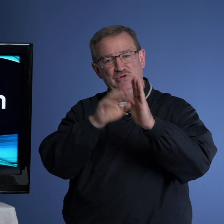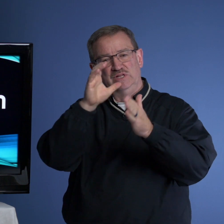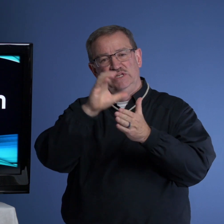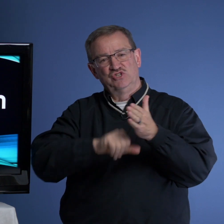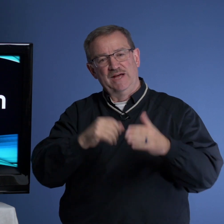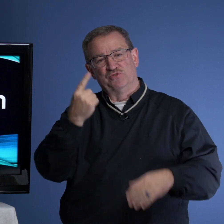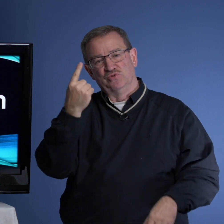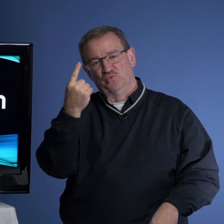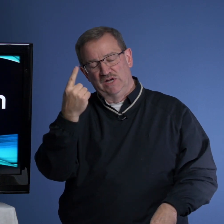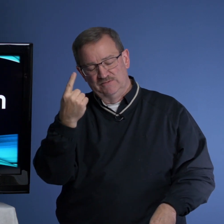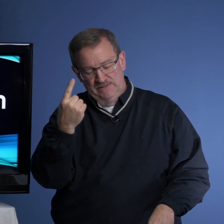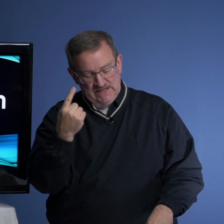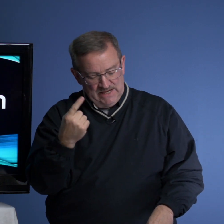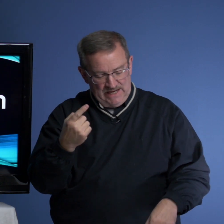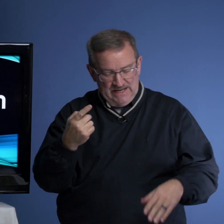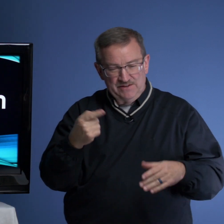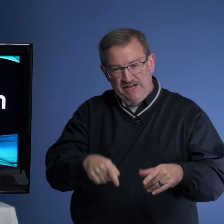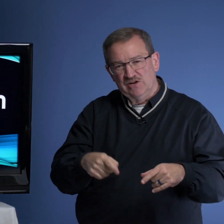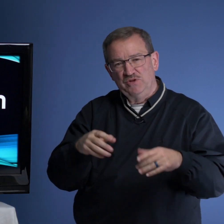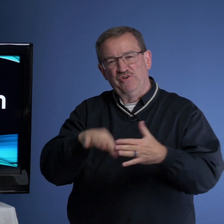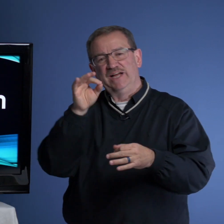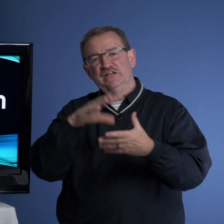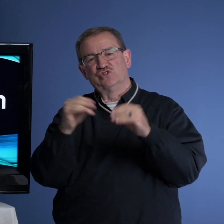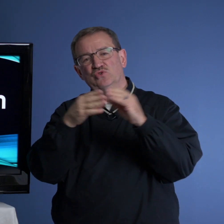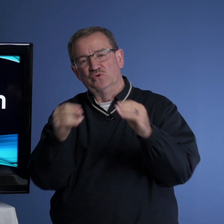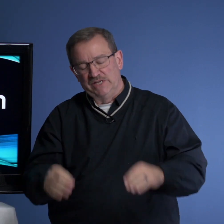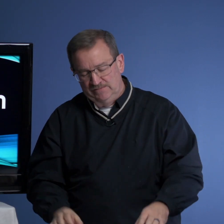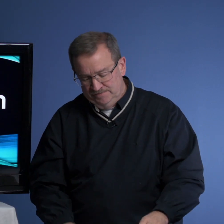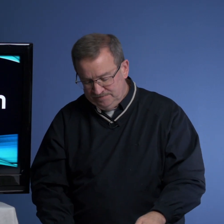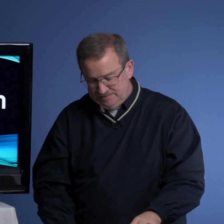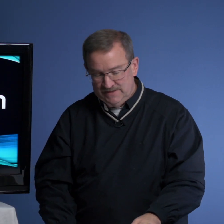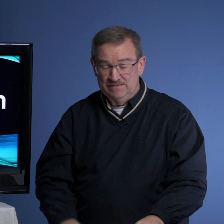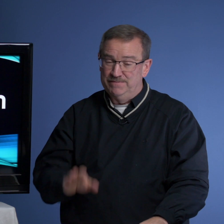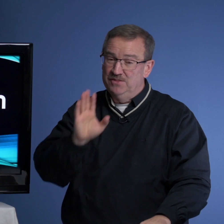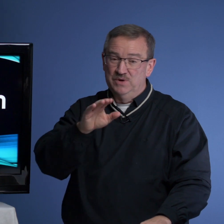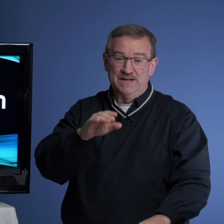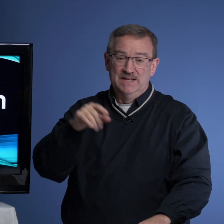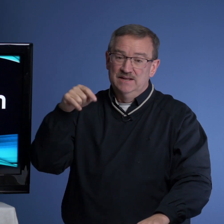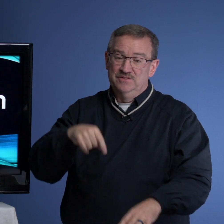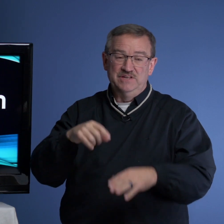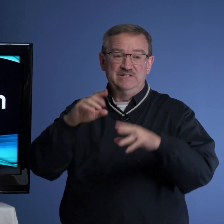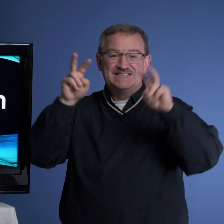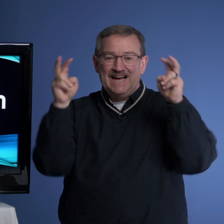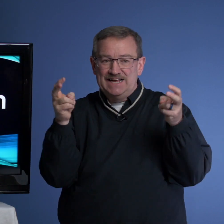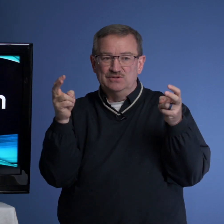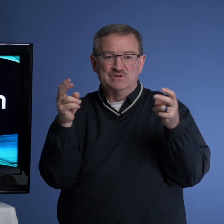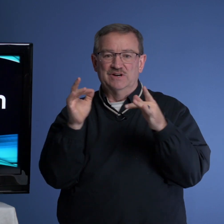chapter 1. And here we find a story. By the way, these titles are